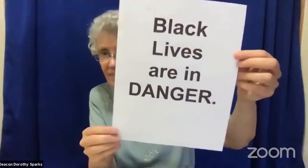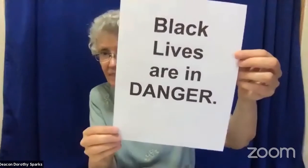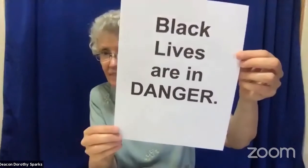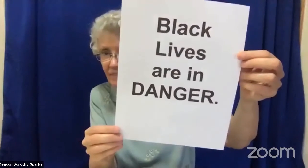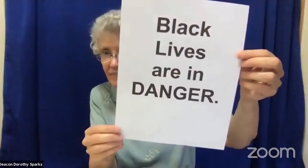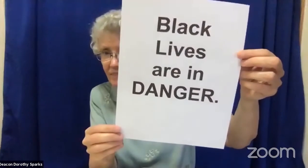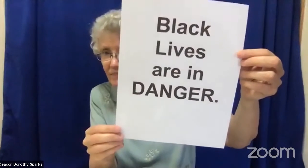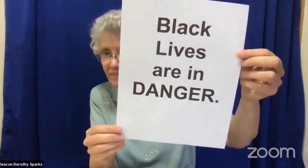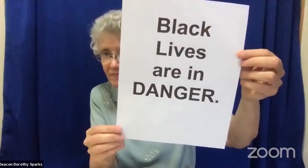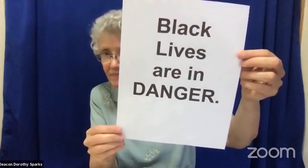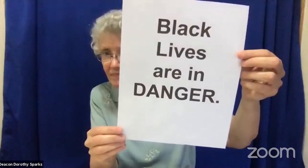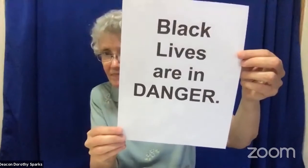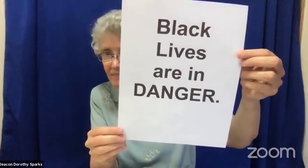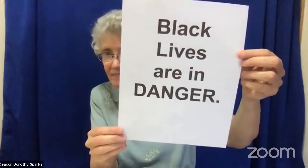lives